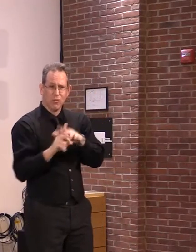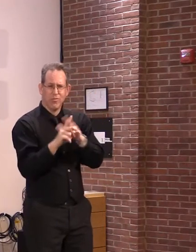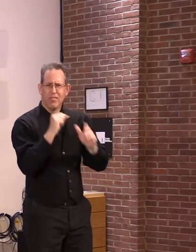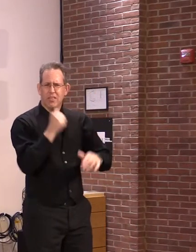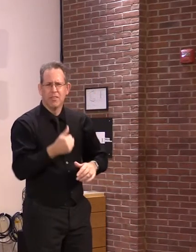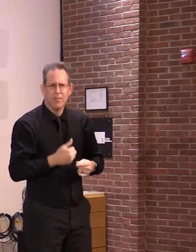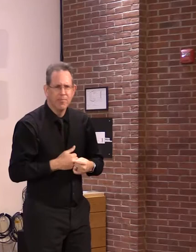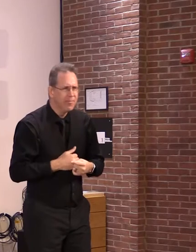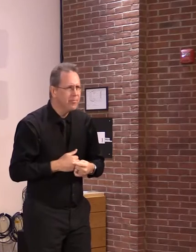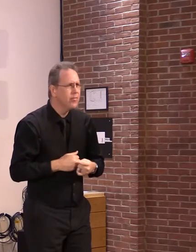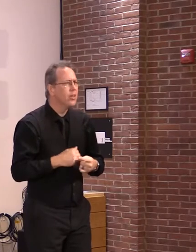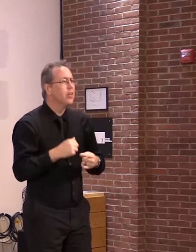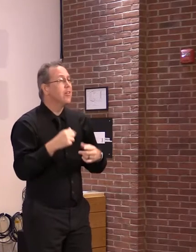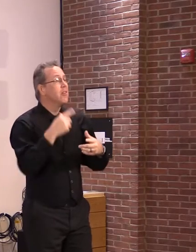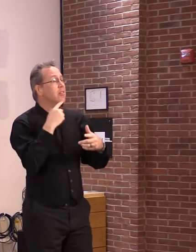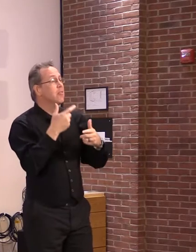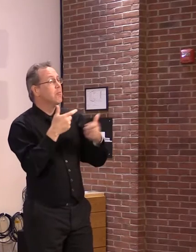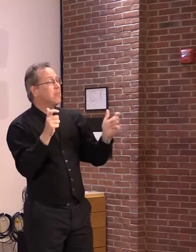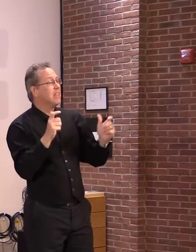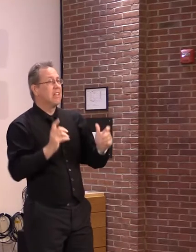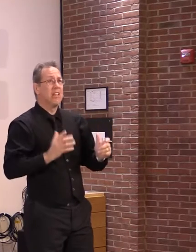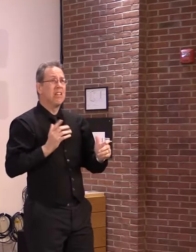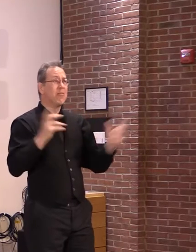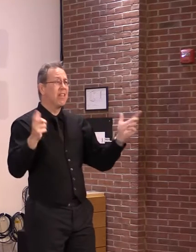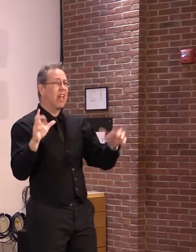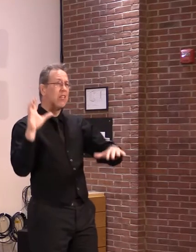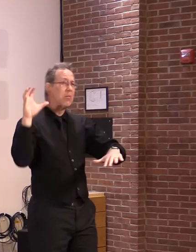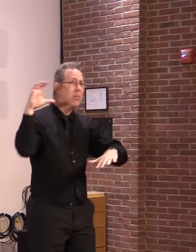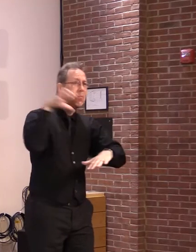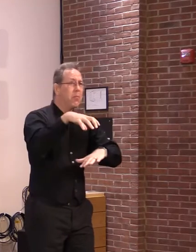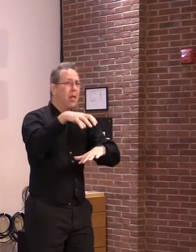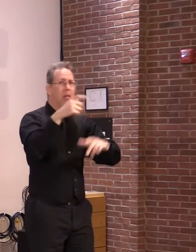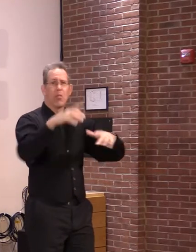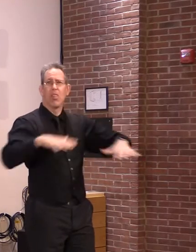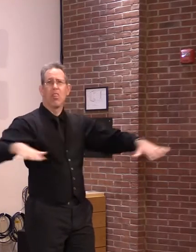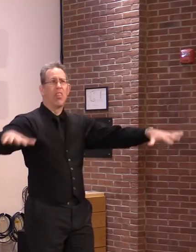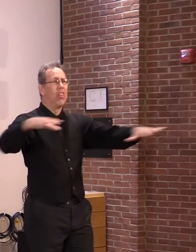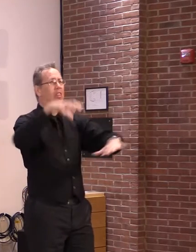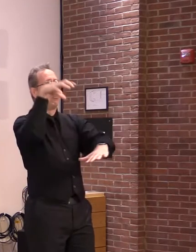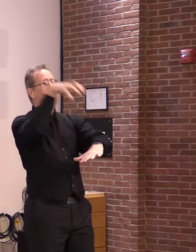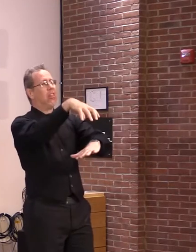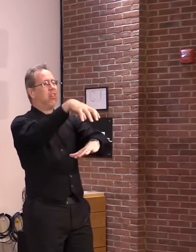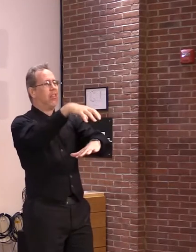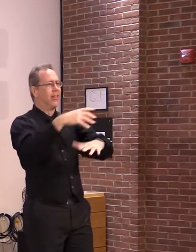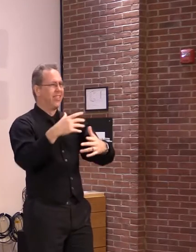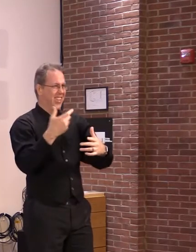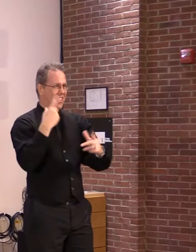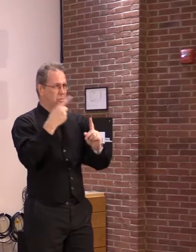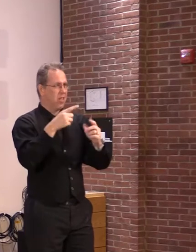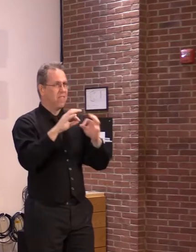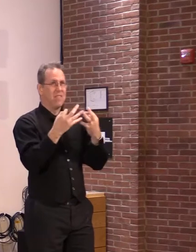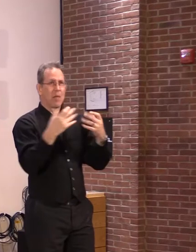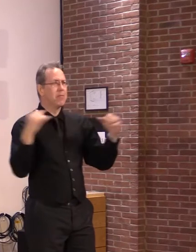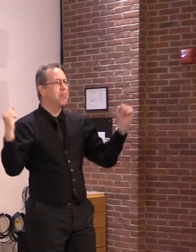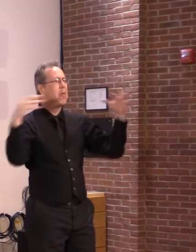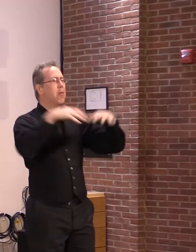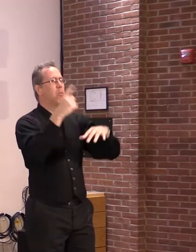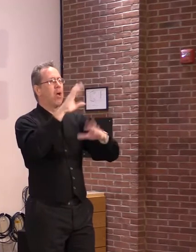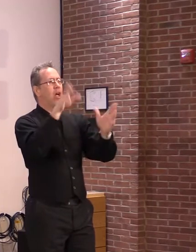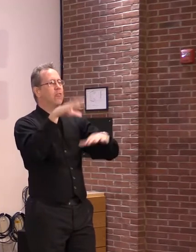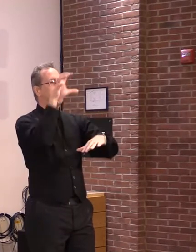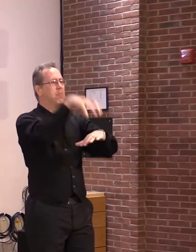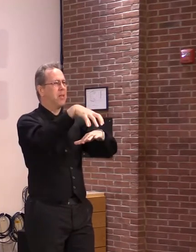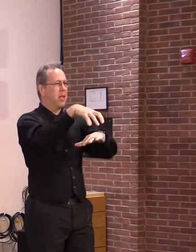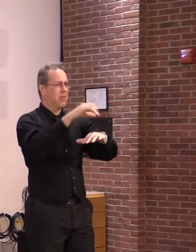large single family homes out in rural areas in forested areas. So what is your objection to those types of projects merely